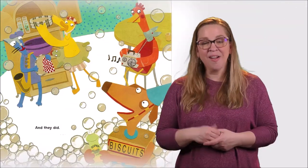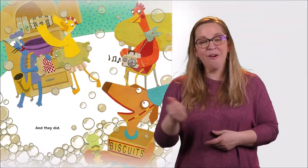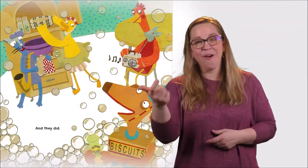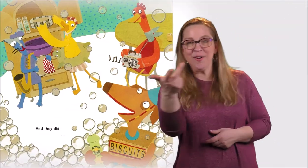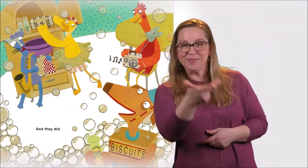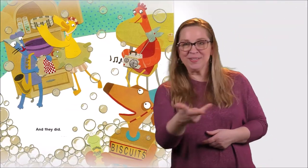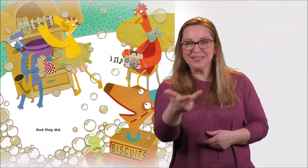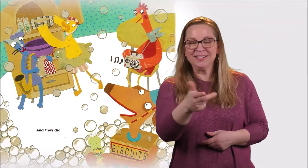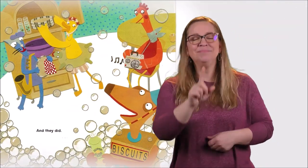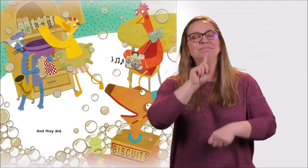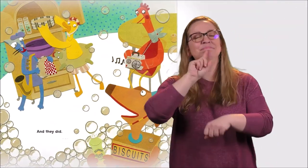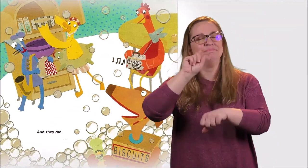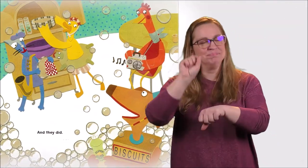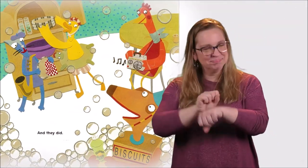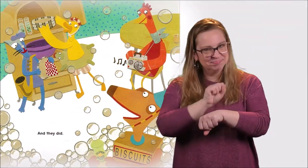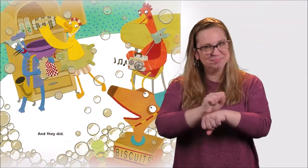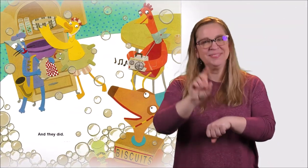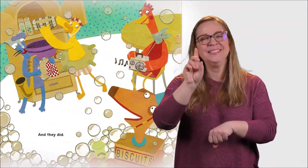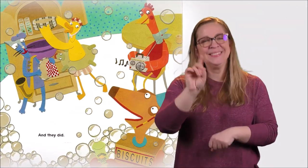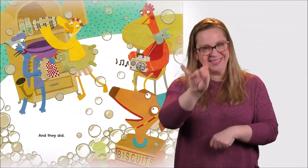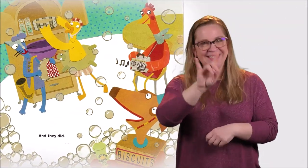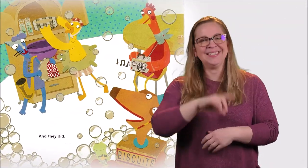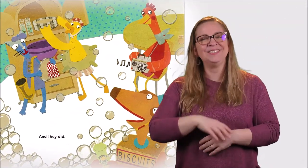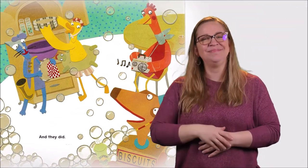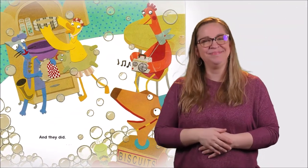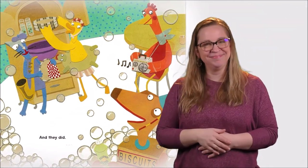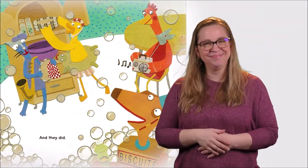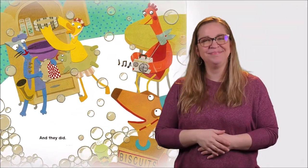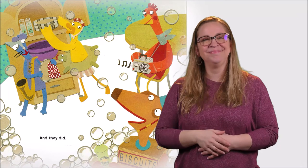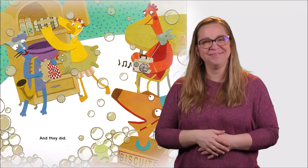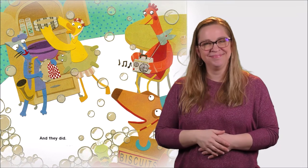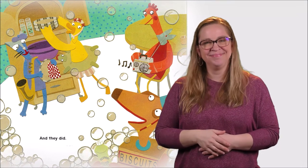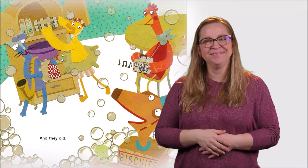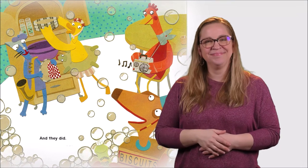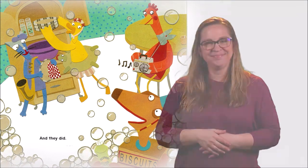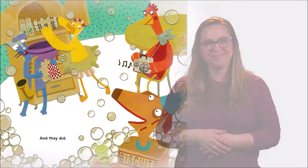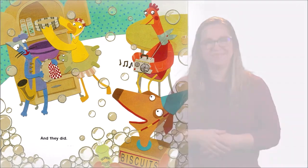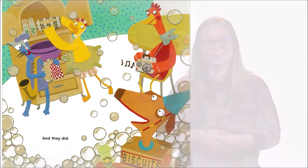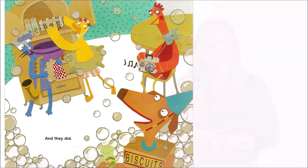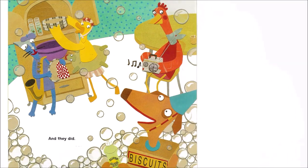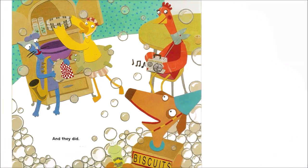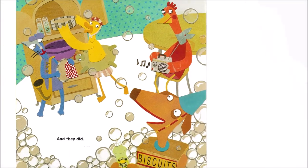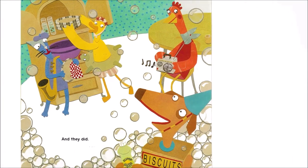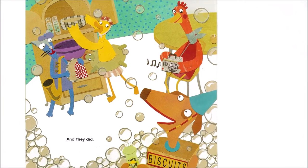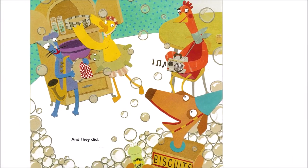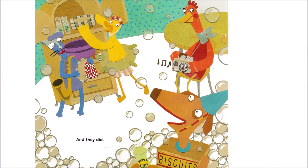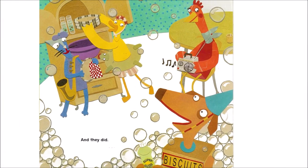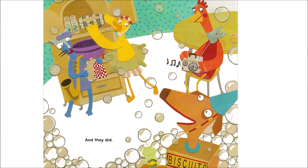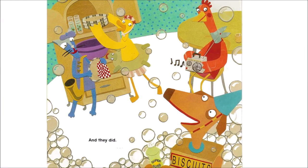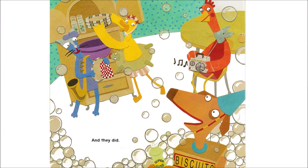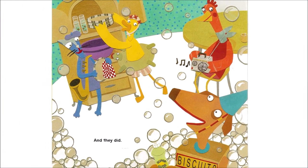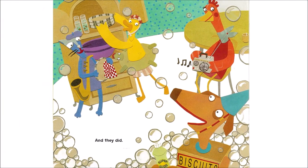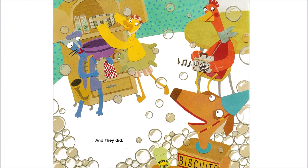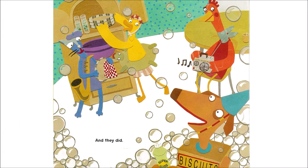And they did. And They They